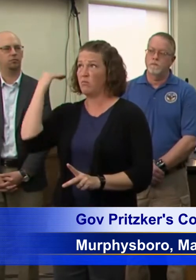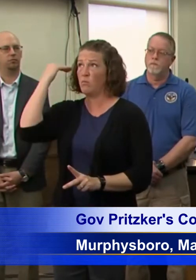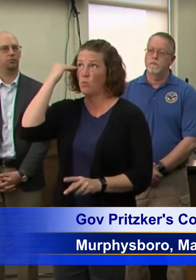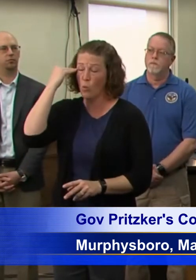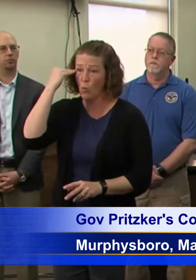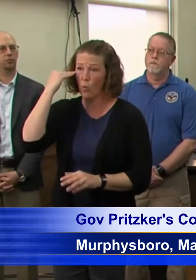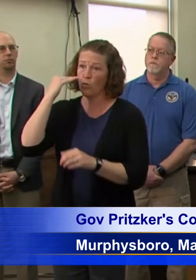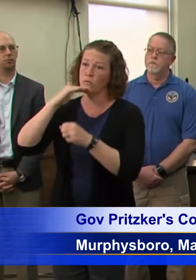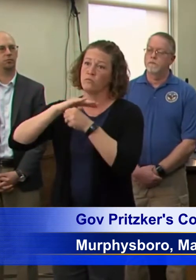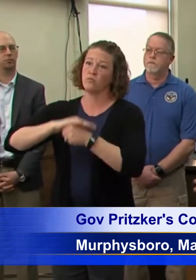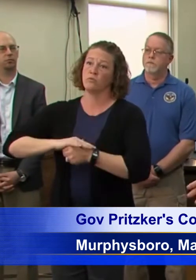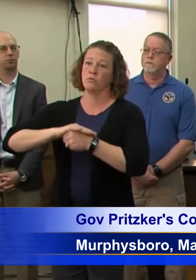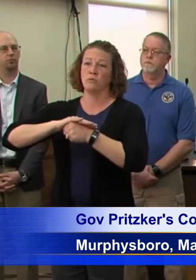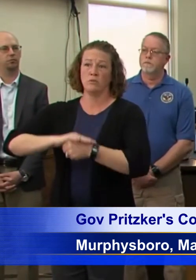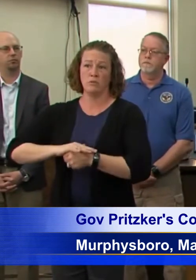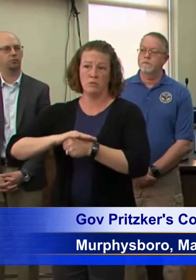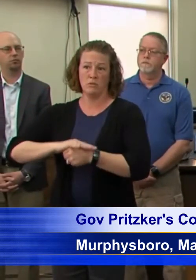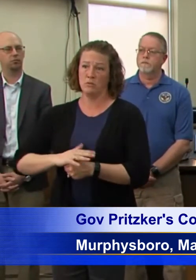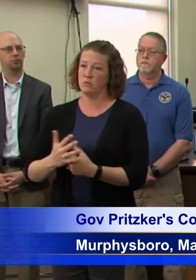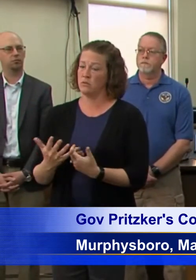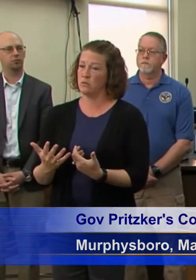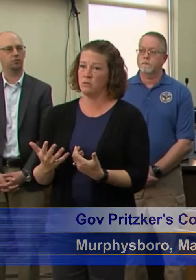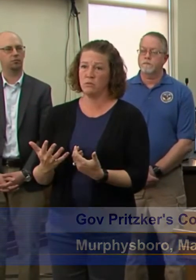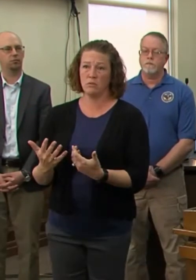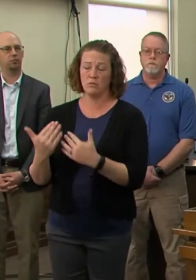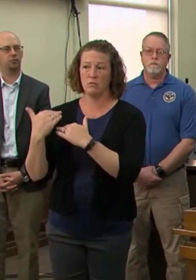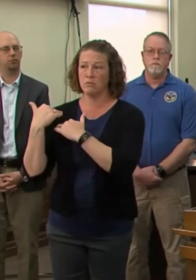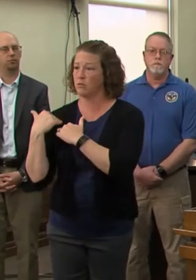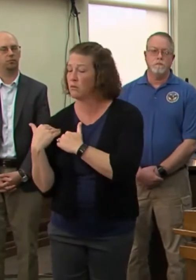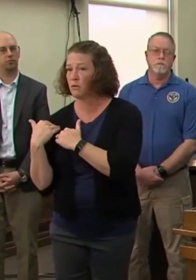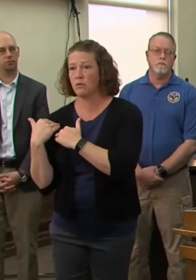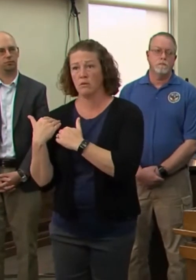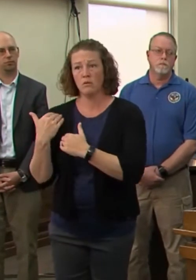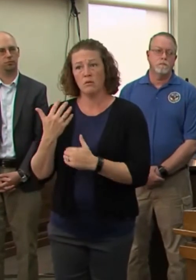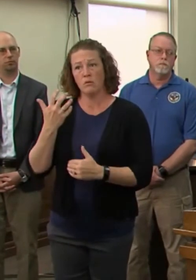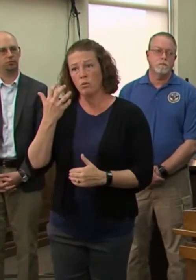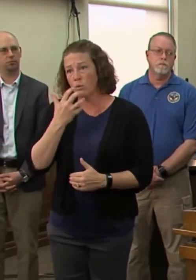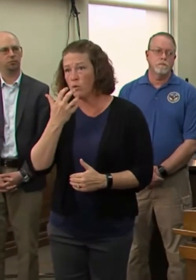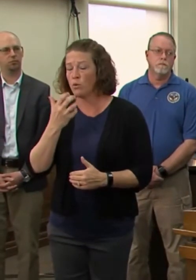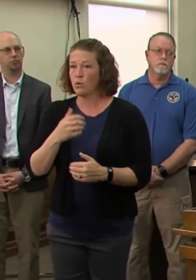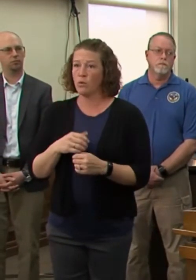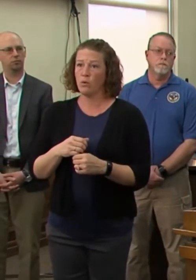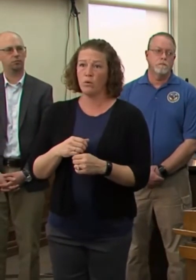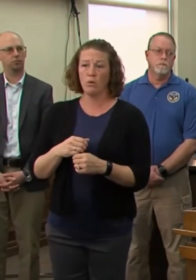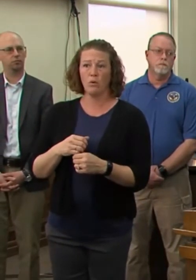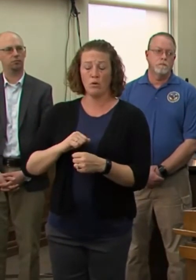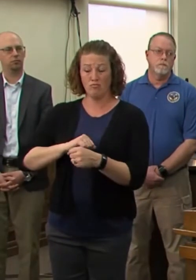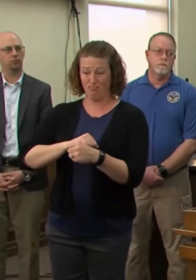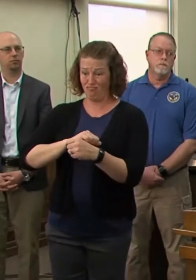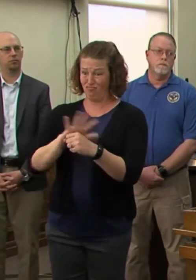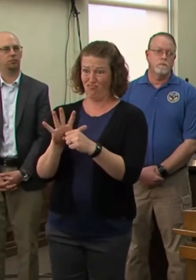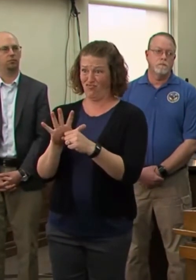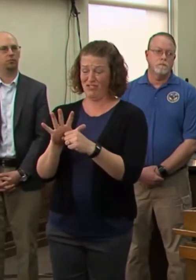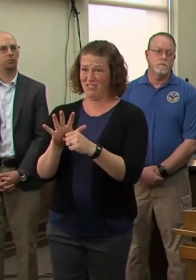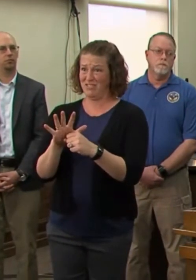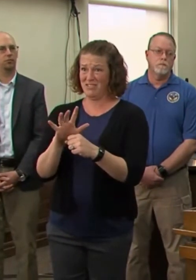this is doing to many businesses across the state of Illinois. This coronavirus is damaging people in a variety